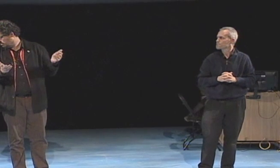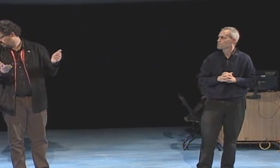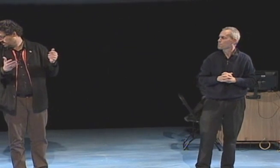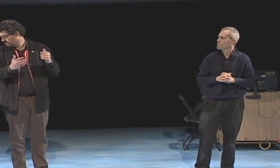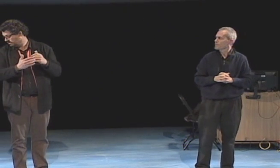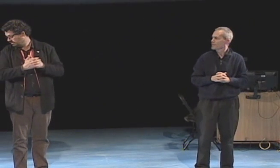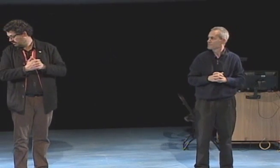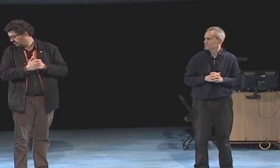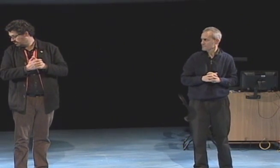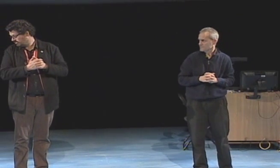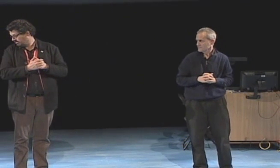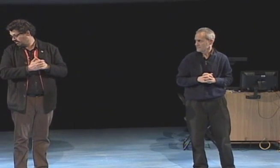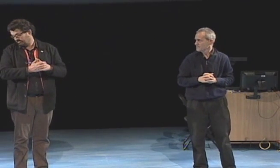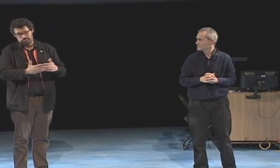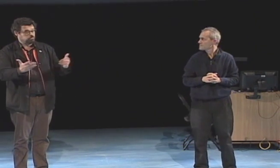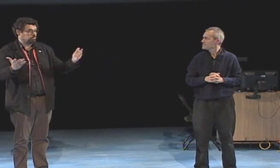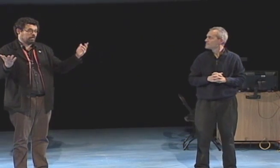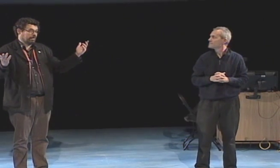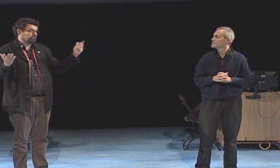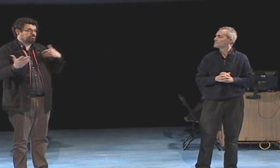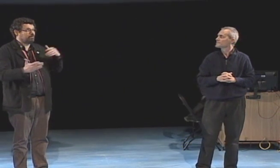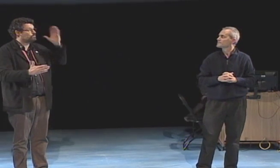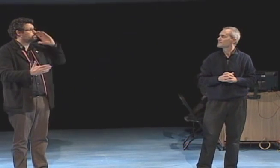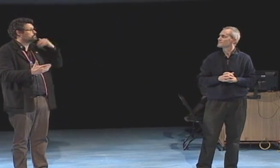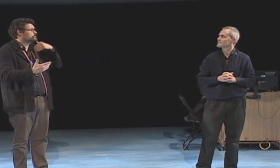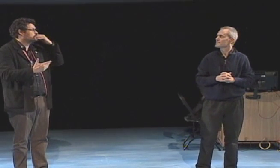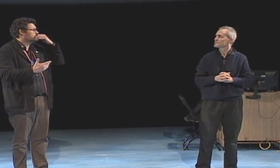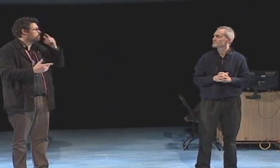ready to connect and become involved